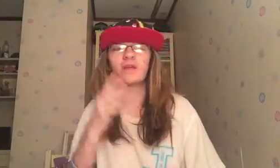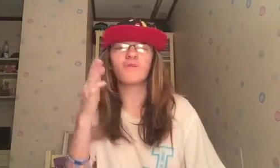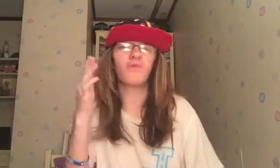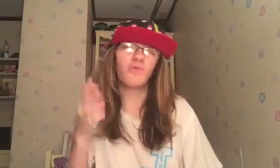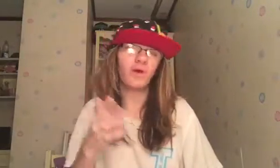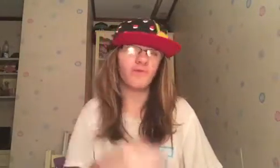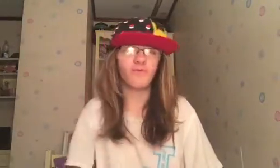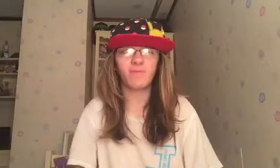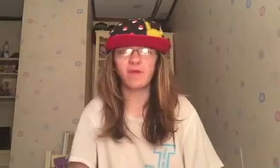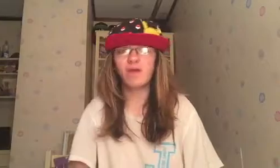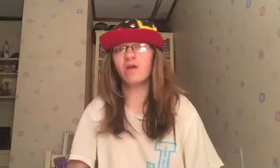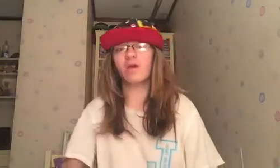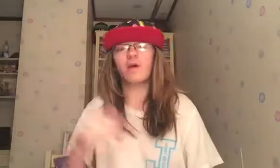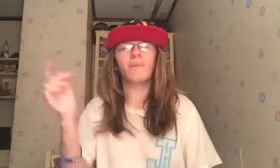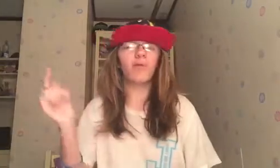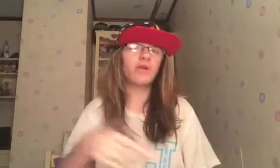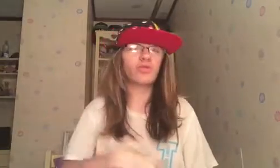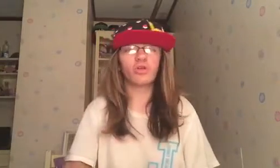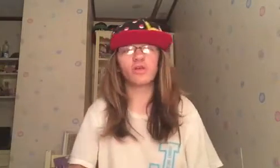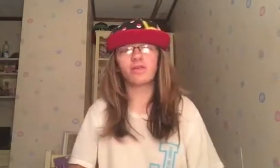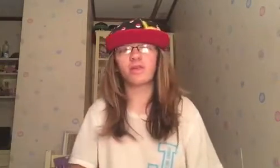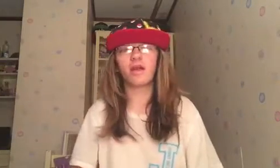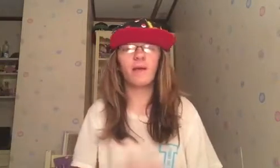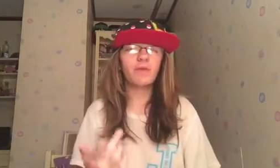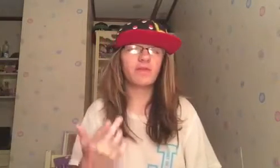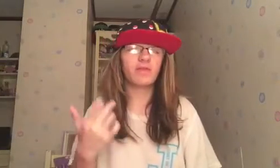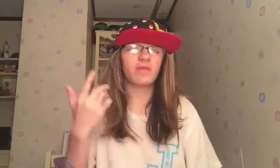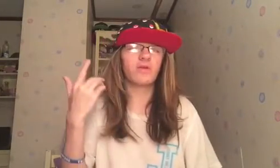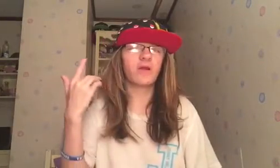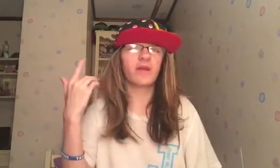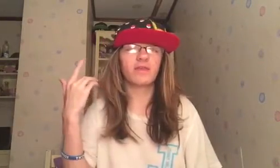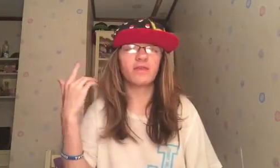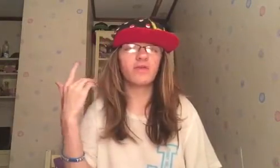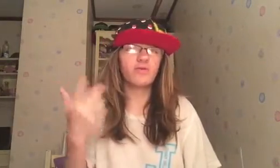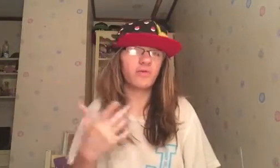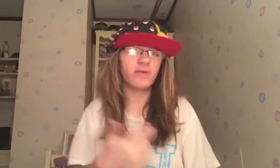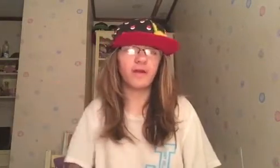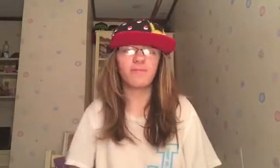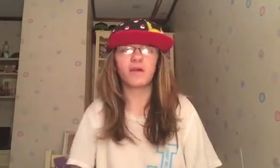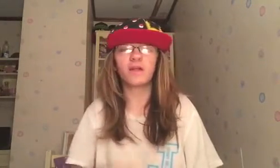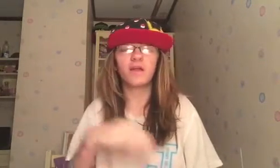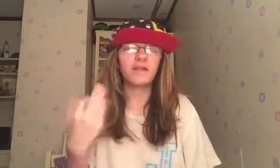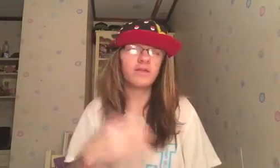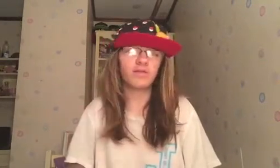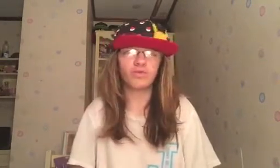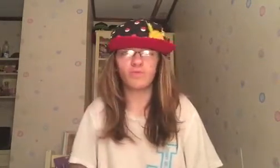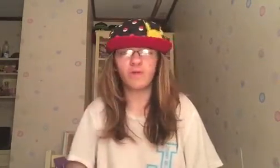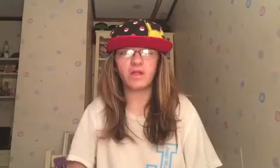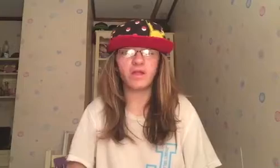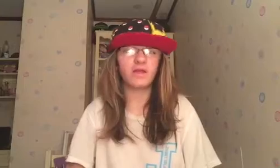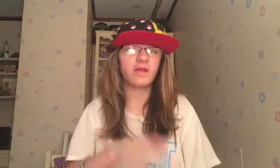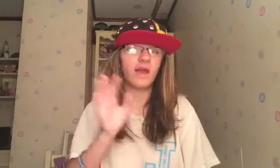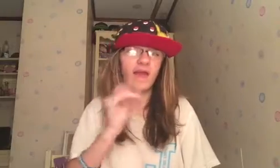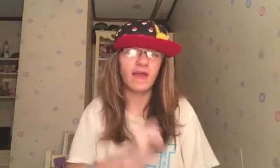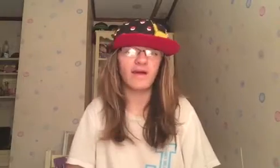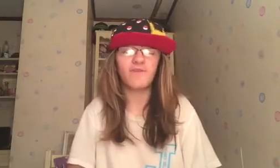to get a phone call from me. Please, please, just comment your guys' usernames on any social media you have.